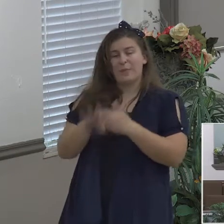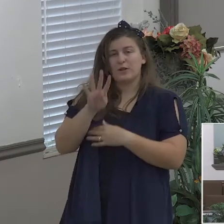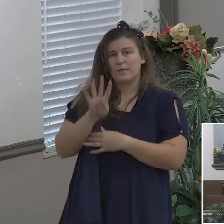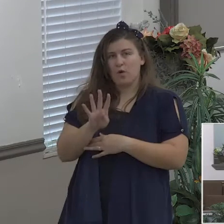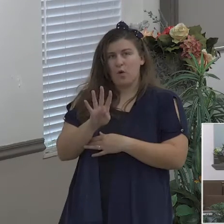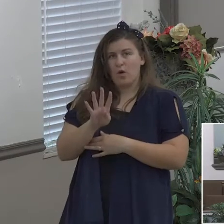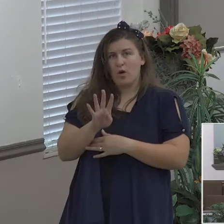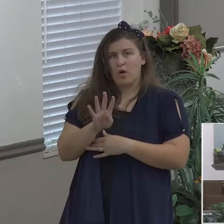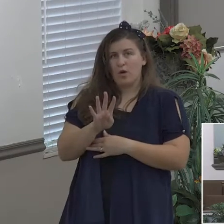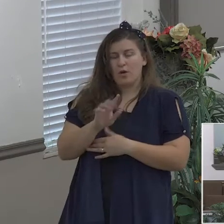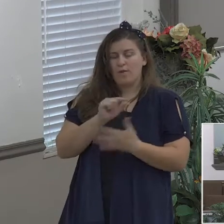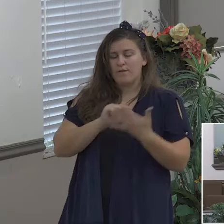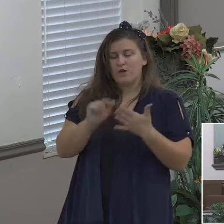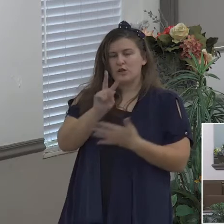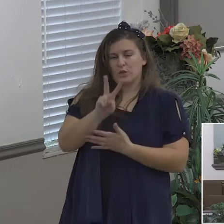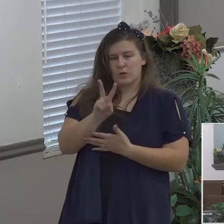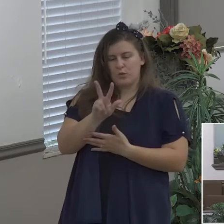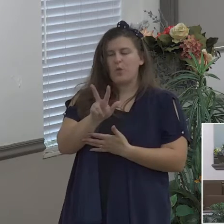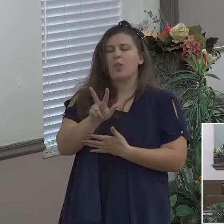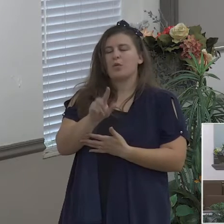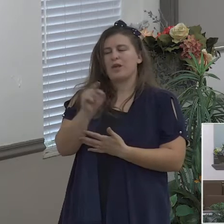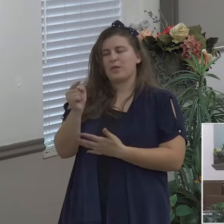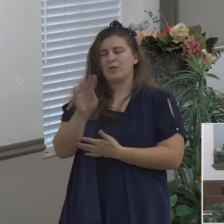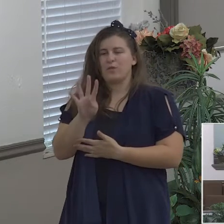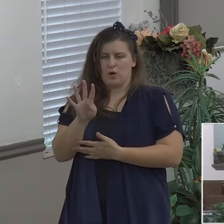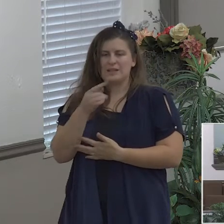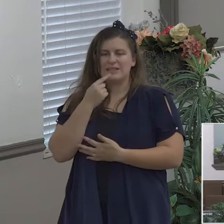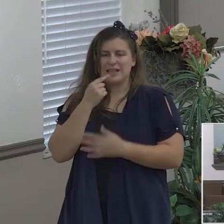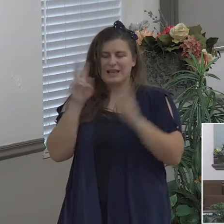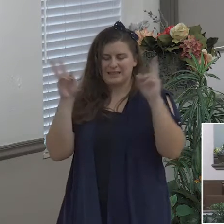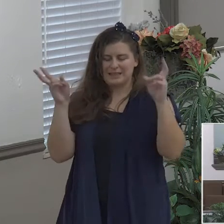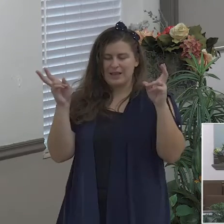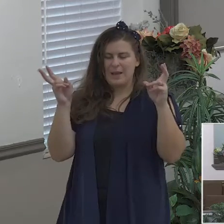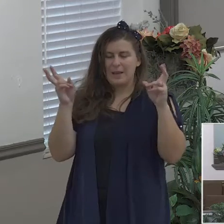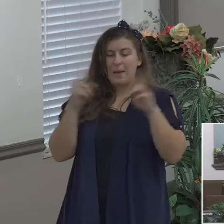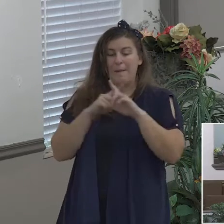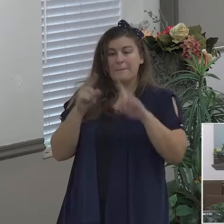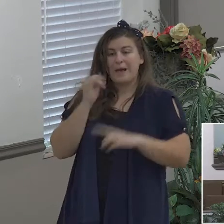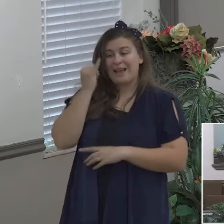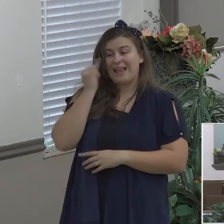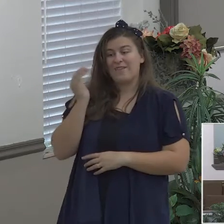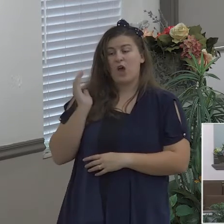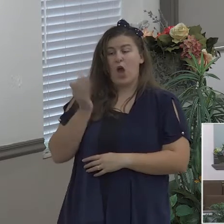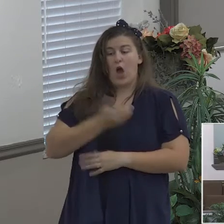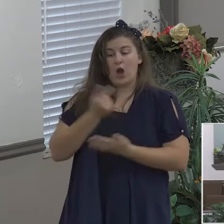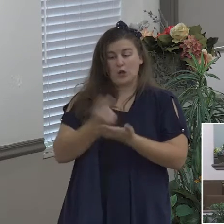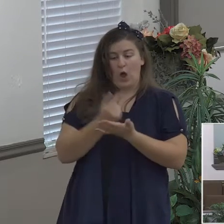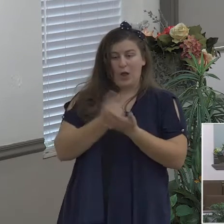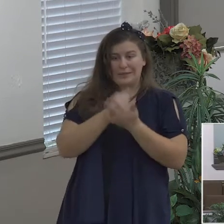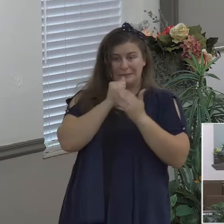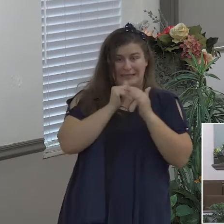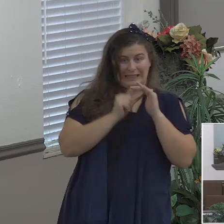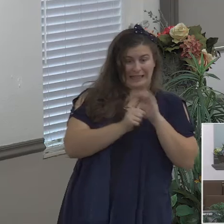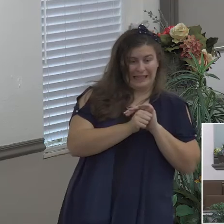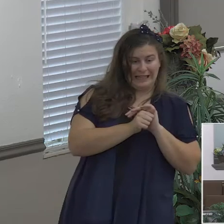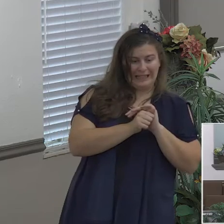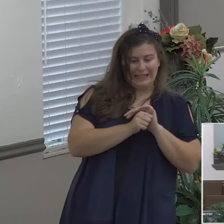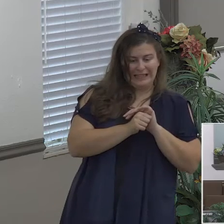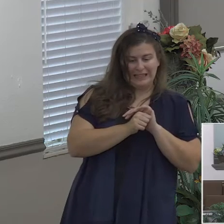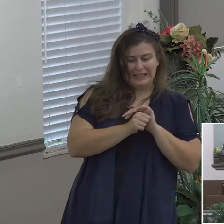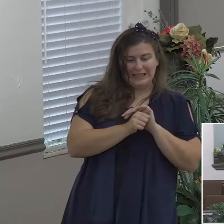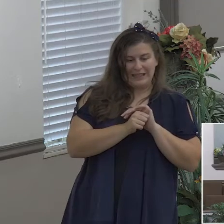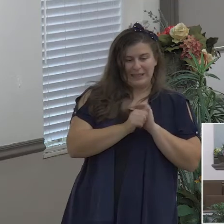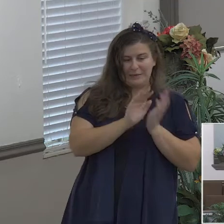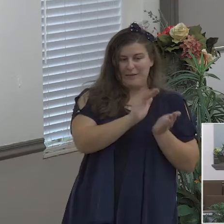but if our gospel be hid it is hid to them that are lost in whom the God